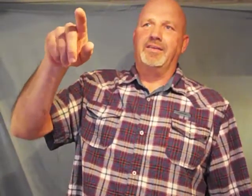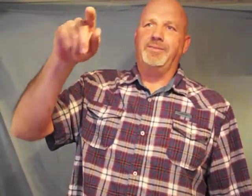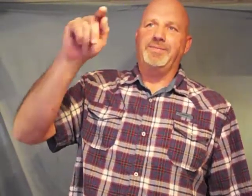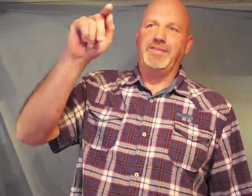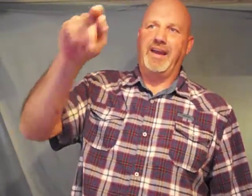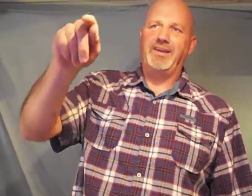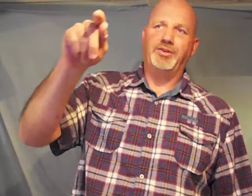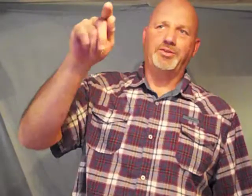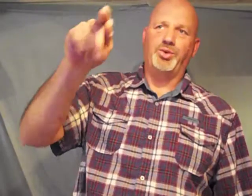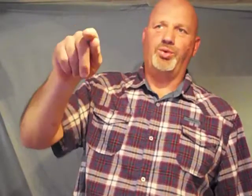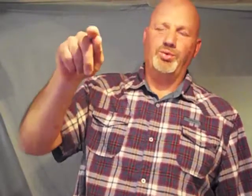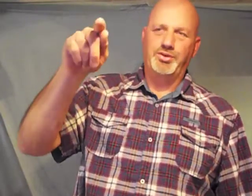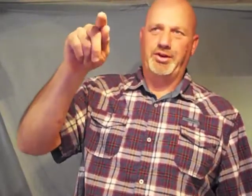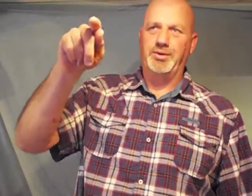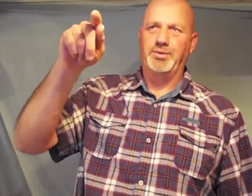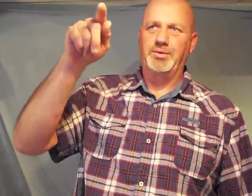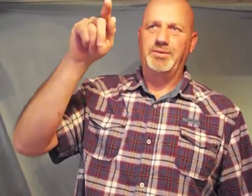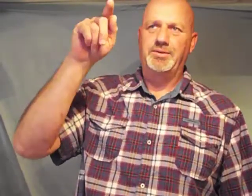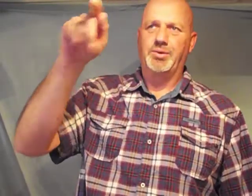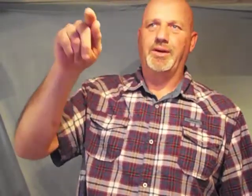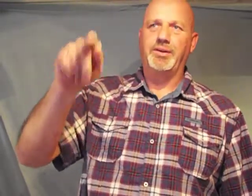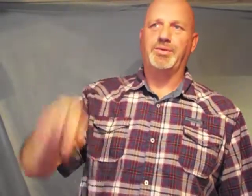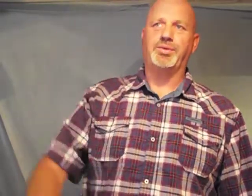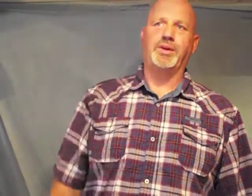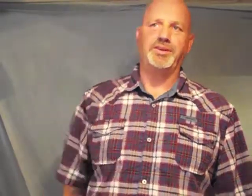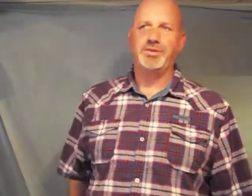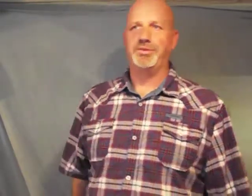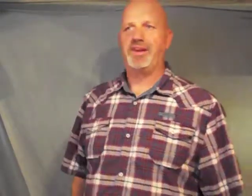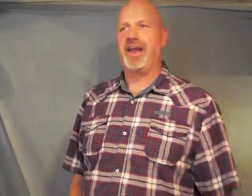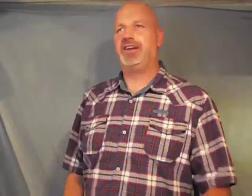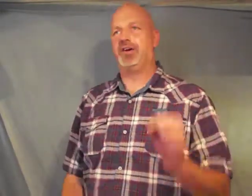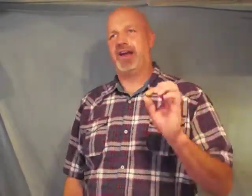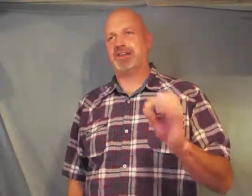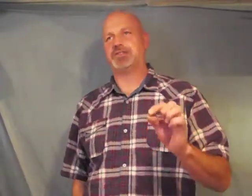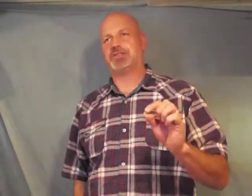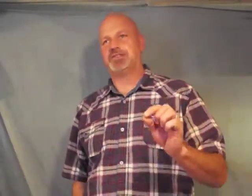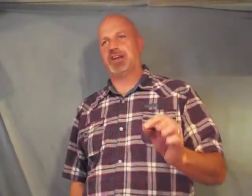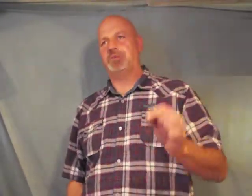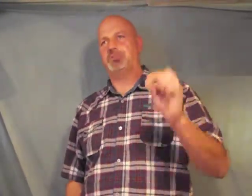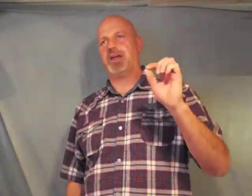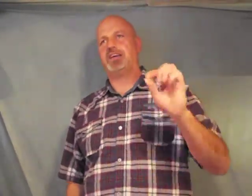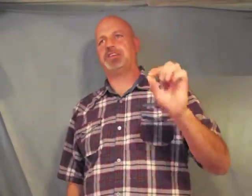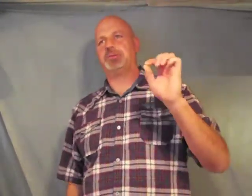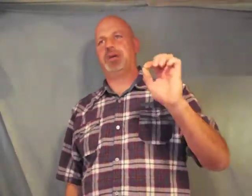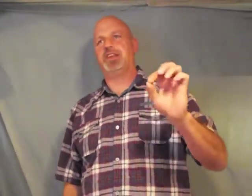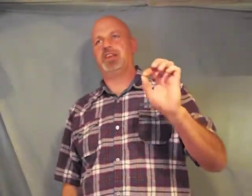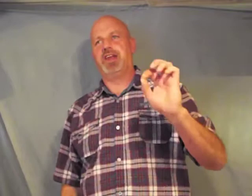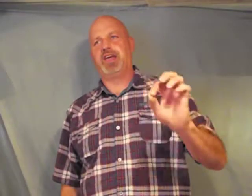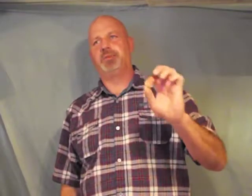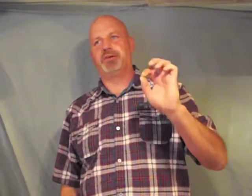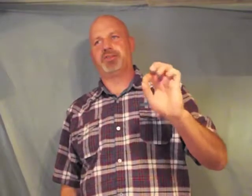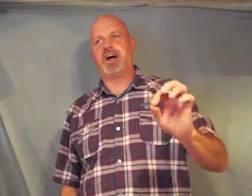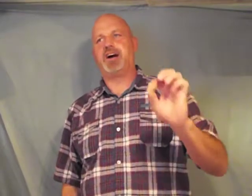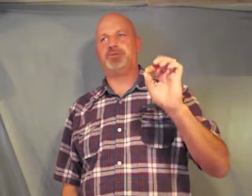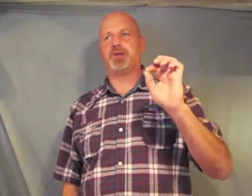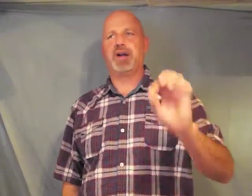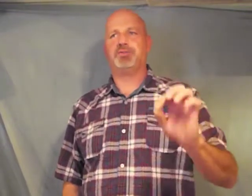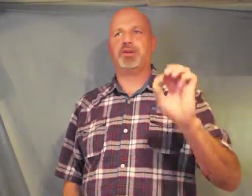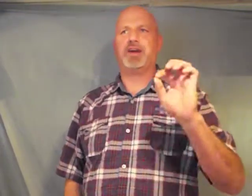Daniel 2 20 through 22 Daniel answered and said blessed be the name of God forever and